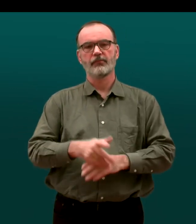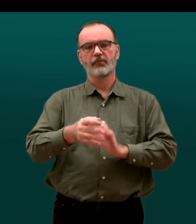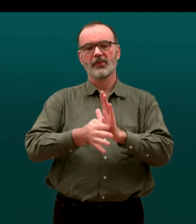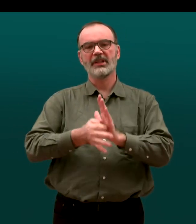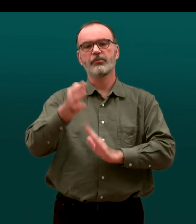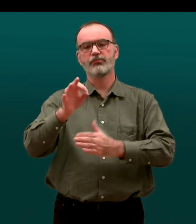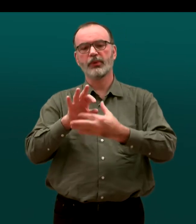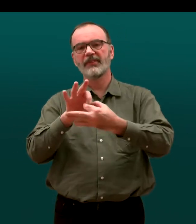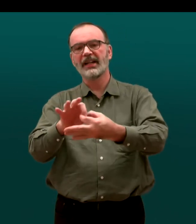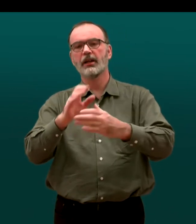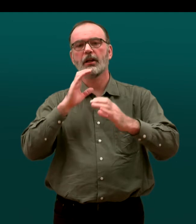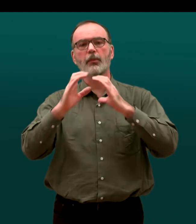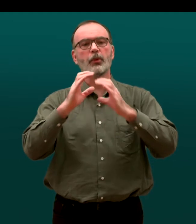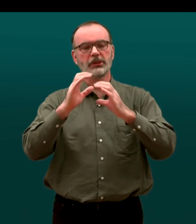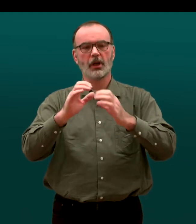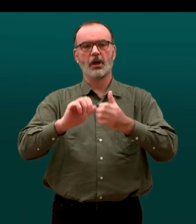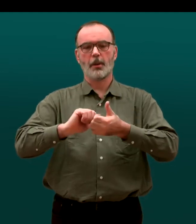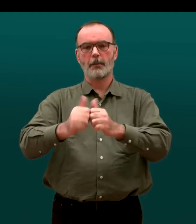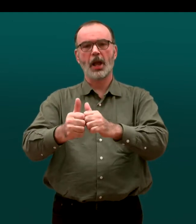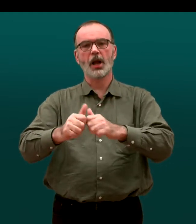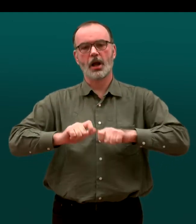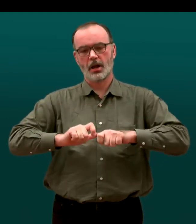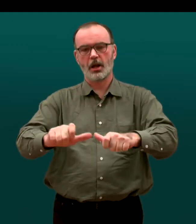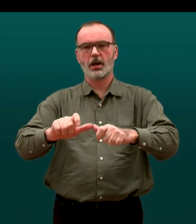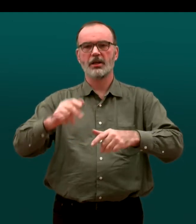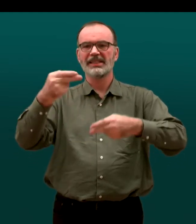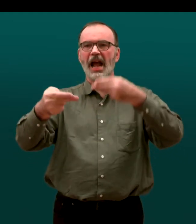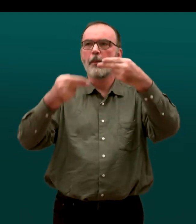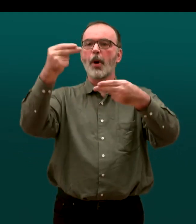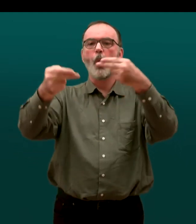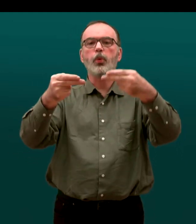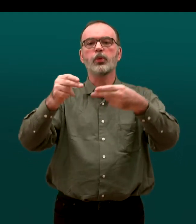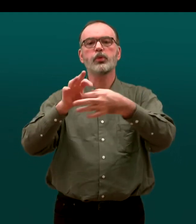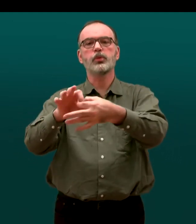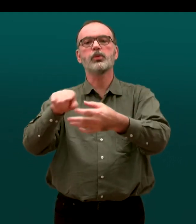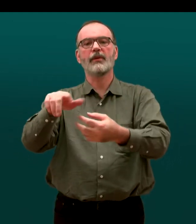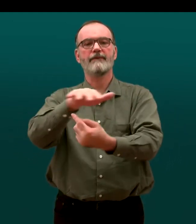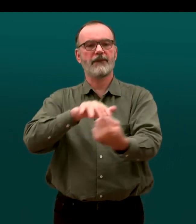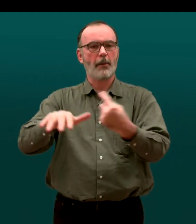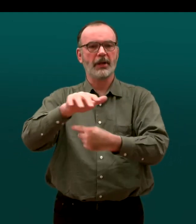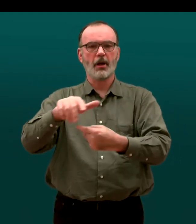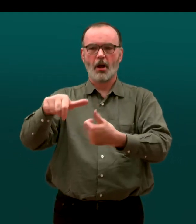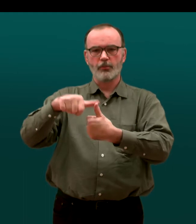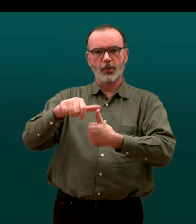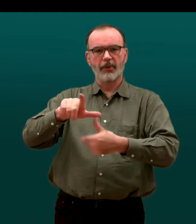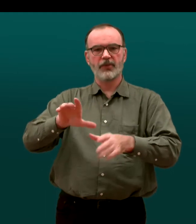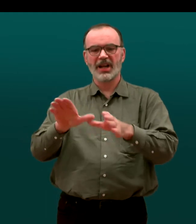Improve links and communication with partners to continue to signpost families to